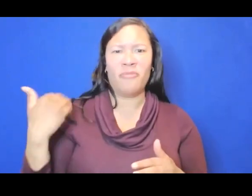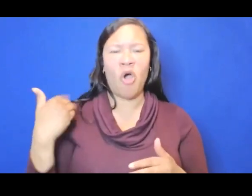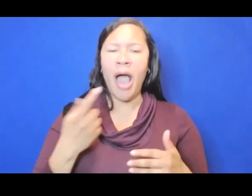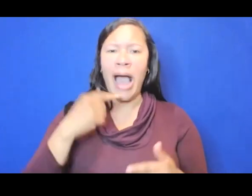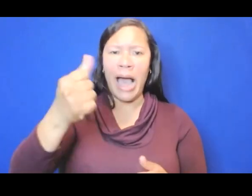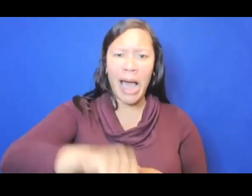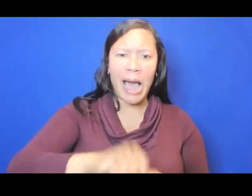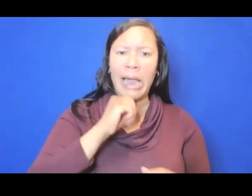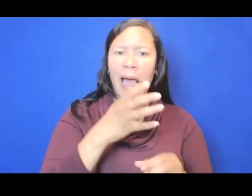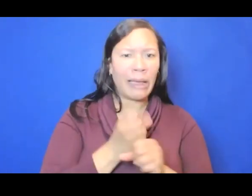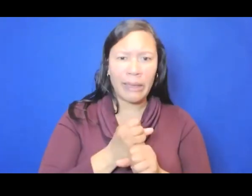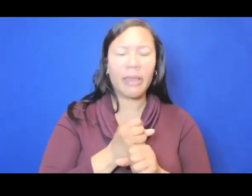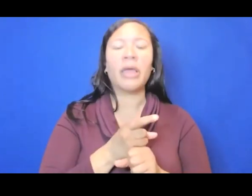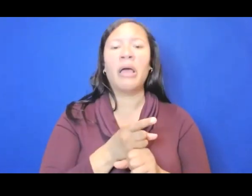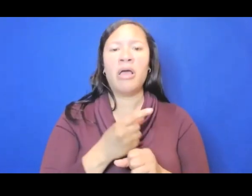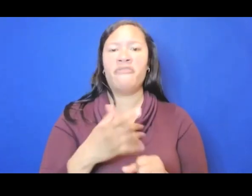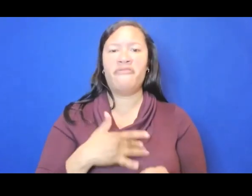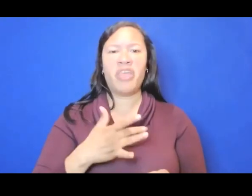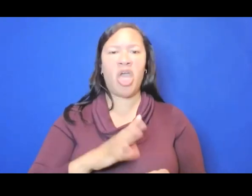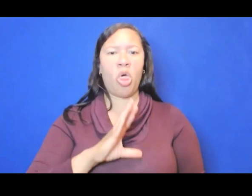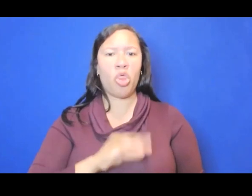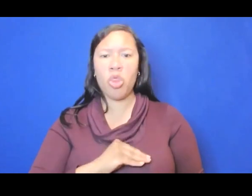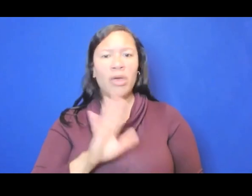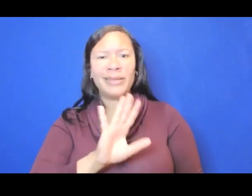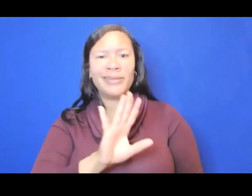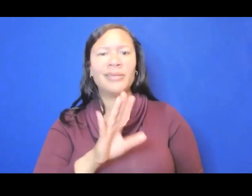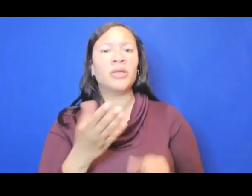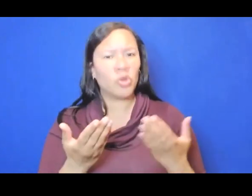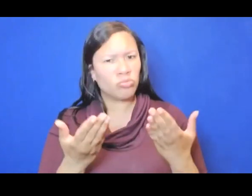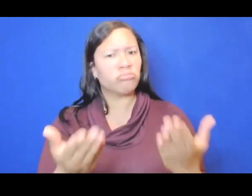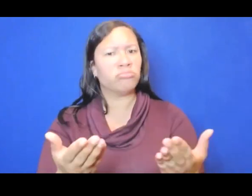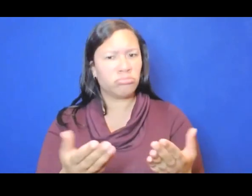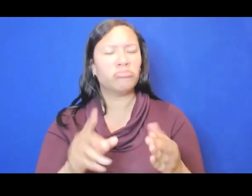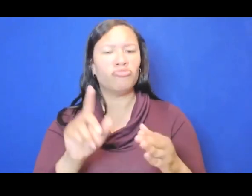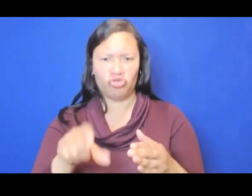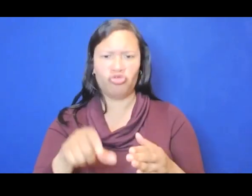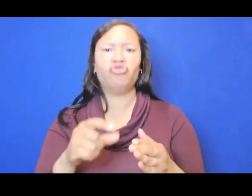the award. Please apply again. There's always a good chance that it could be your year.